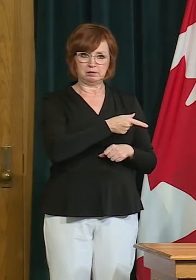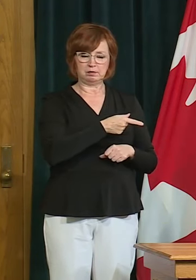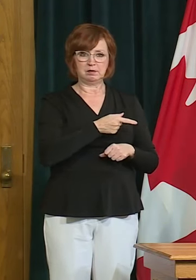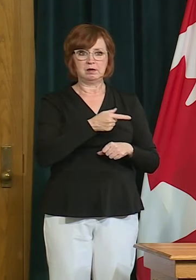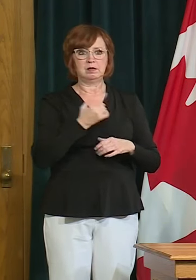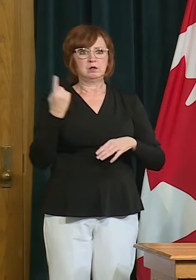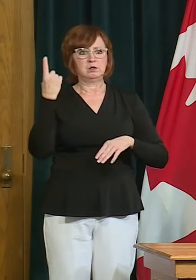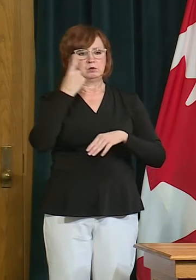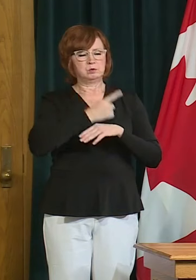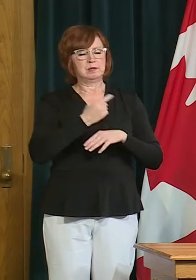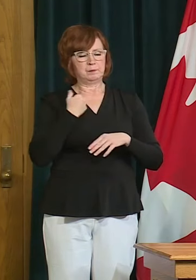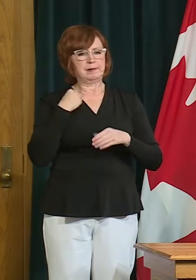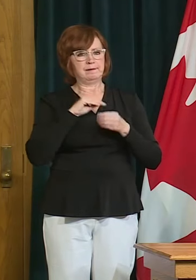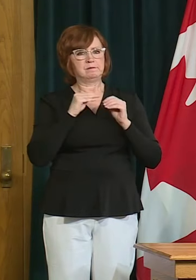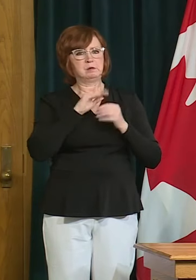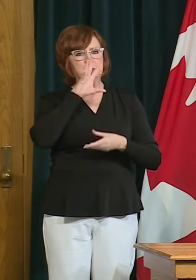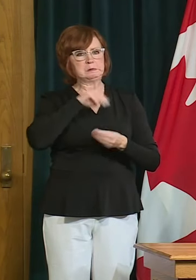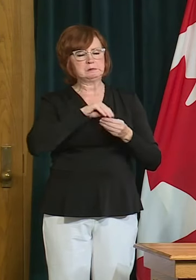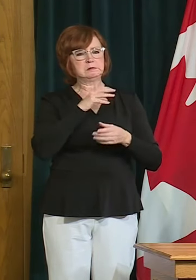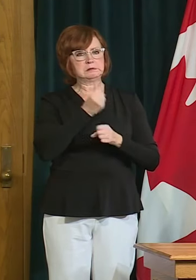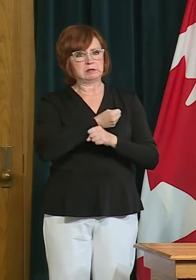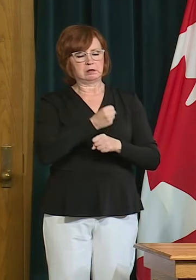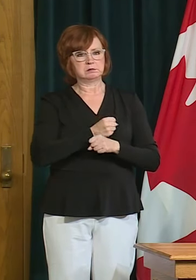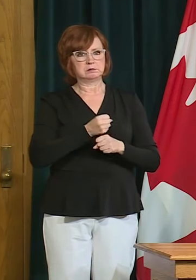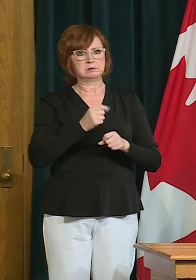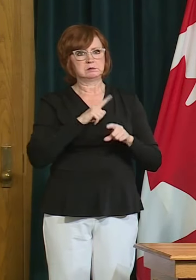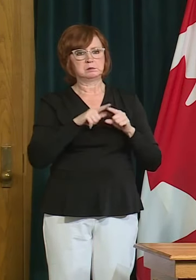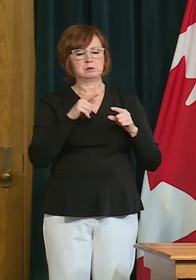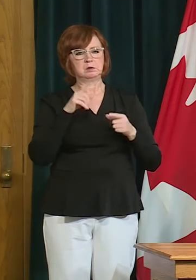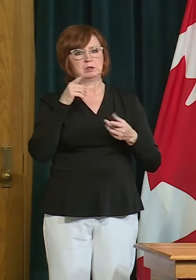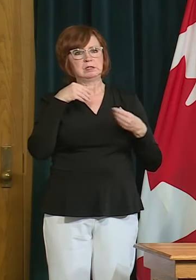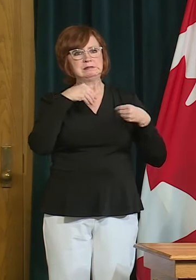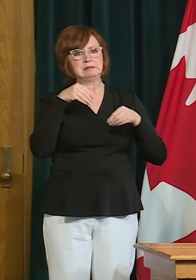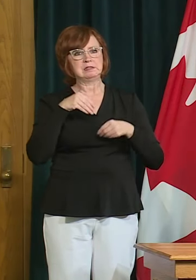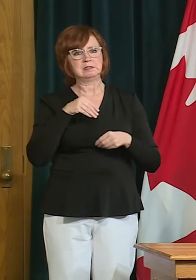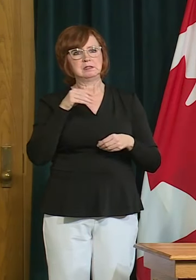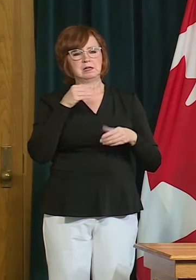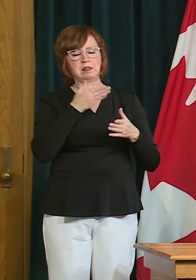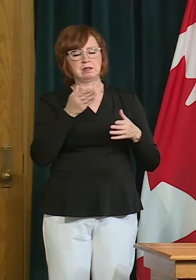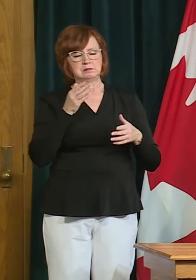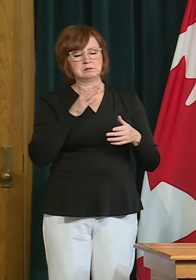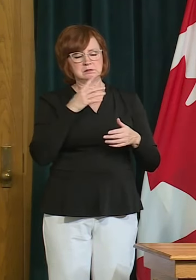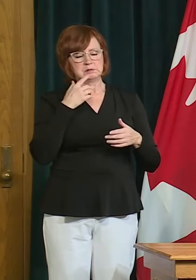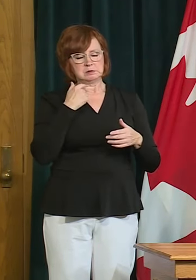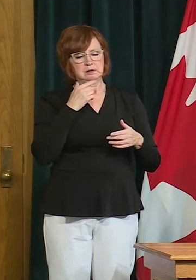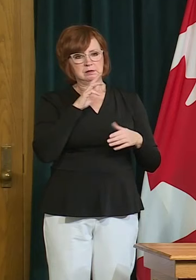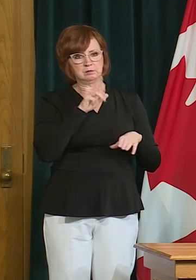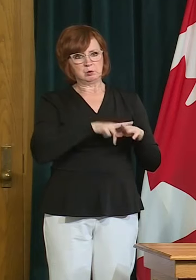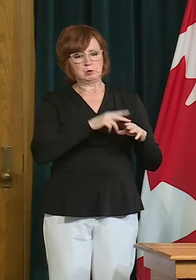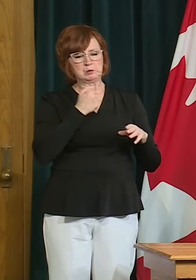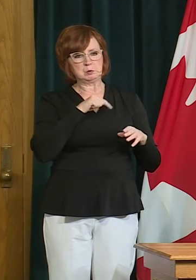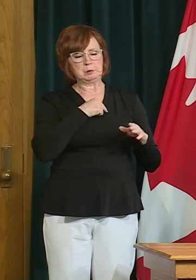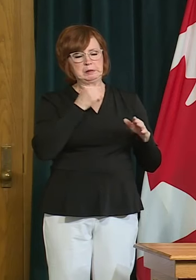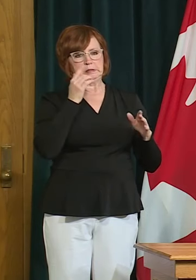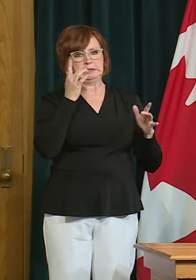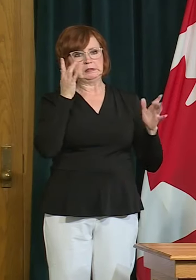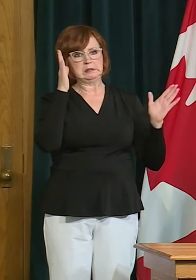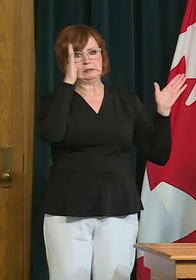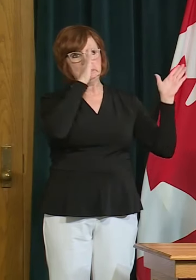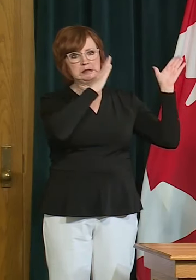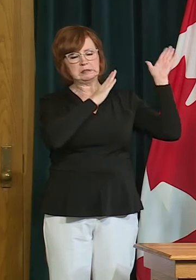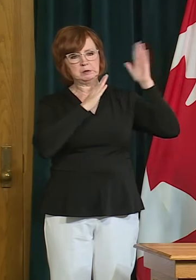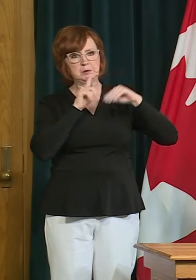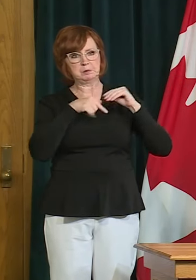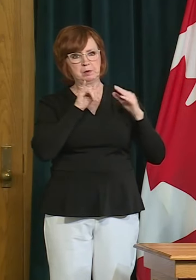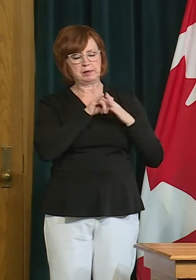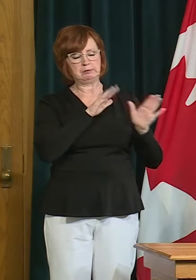today although we're concerning with a reduction year over year of 8.2 percent in exports and and that